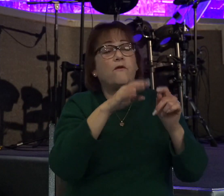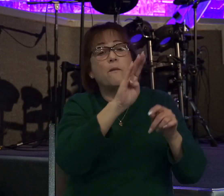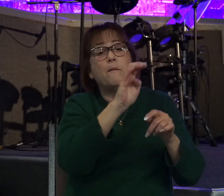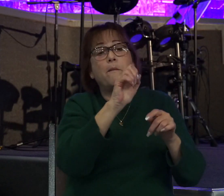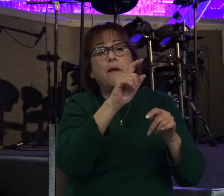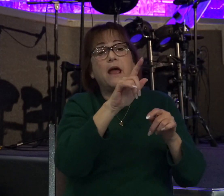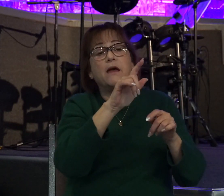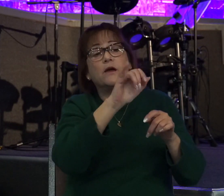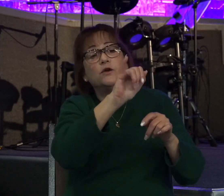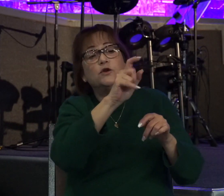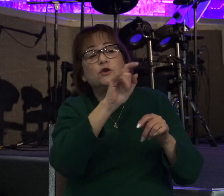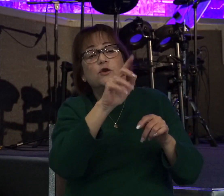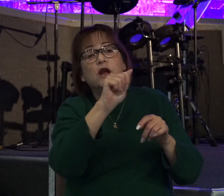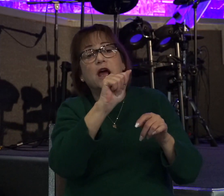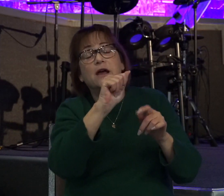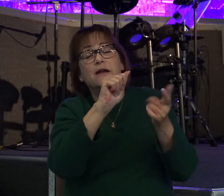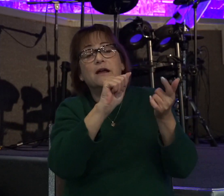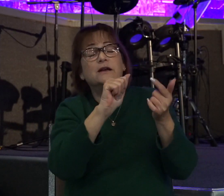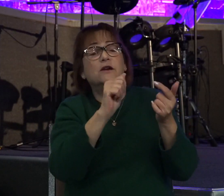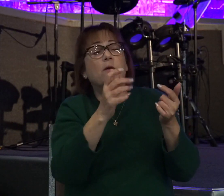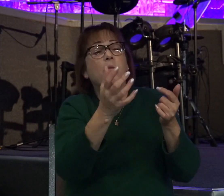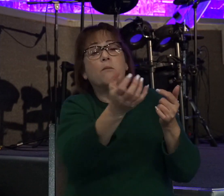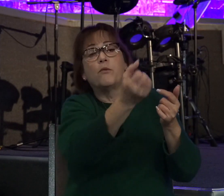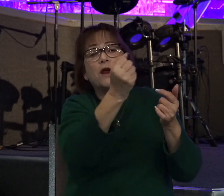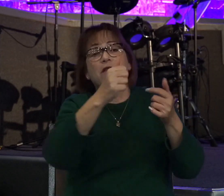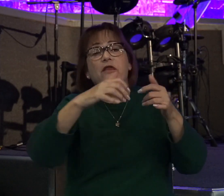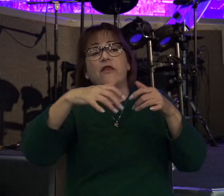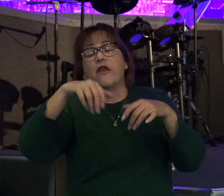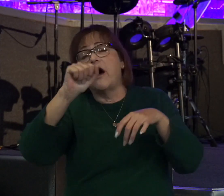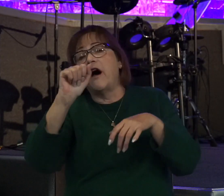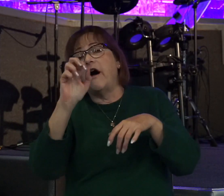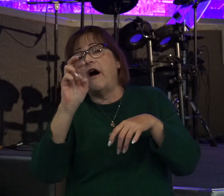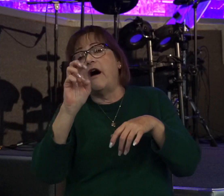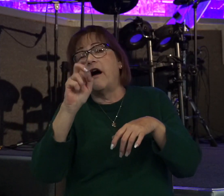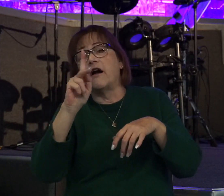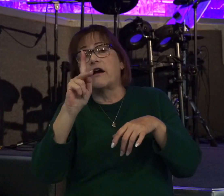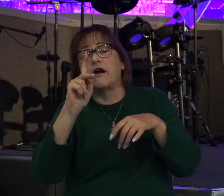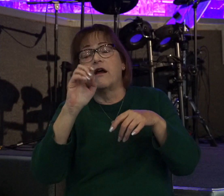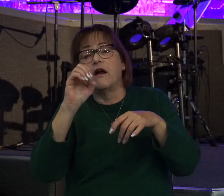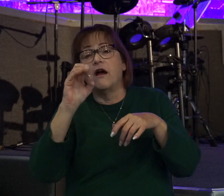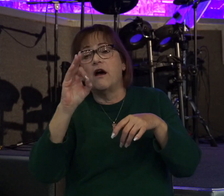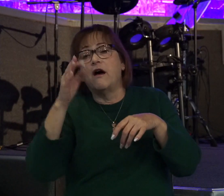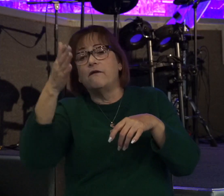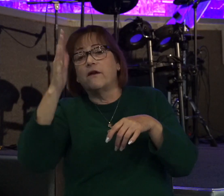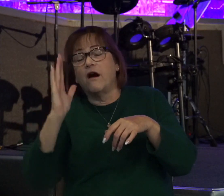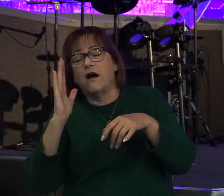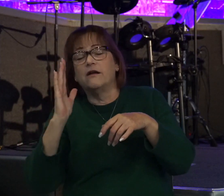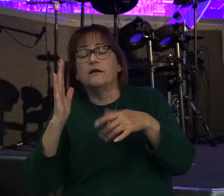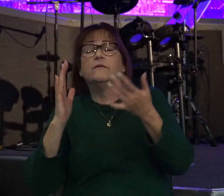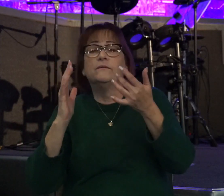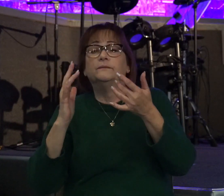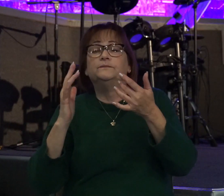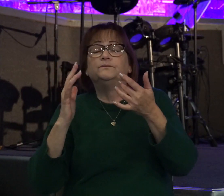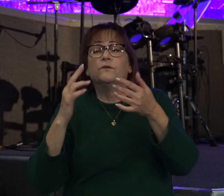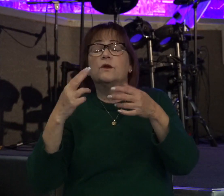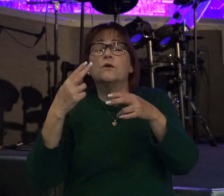to bring up from there the Ark of God, whose name is called by the name the Lord of hosts, who dwells